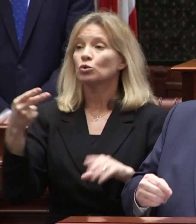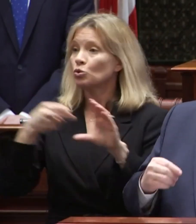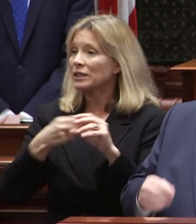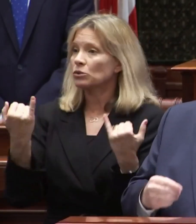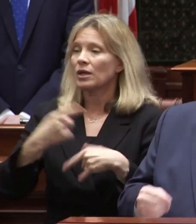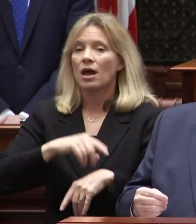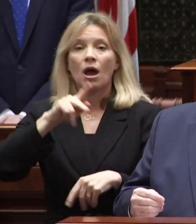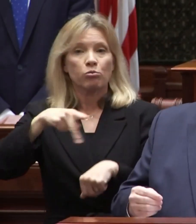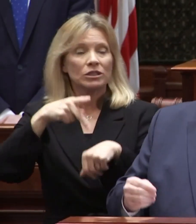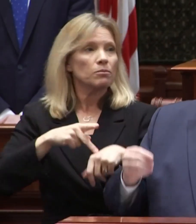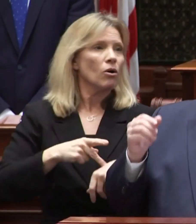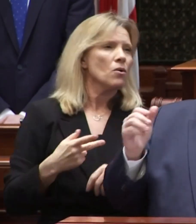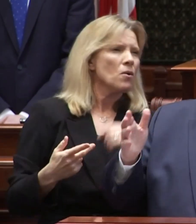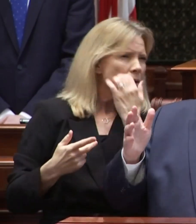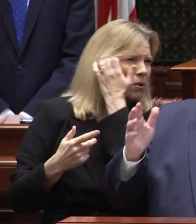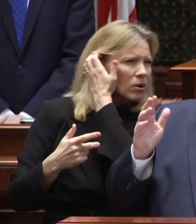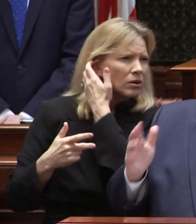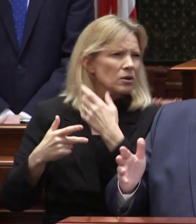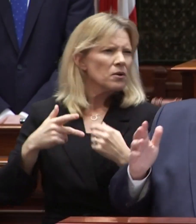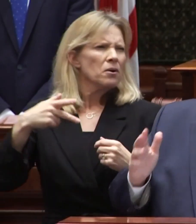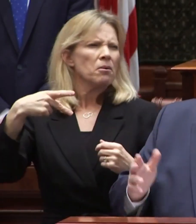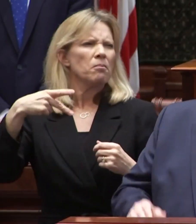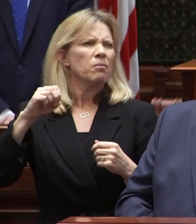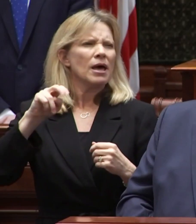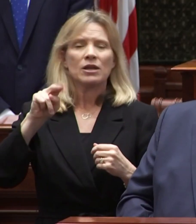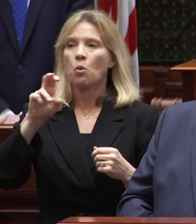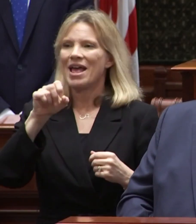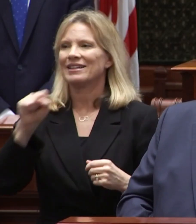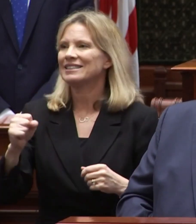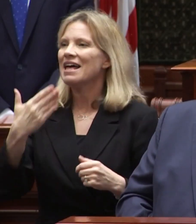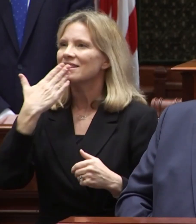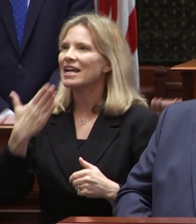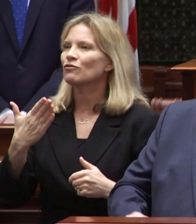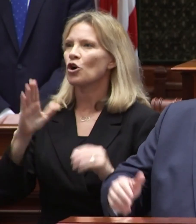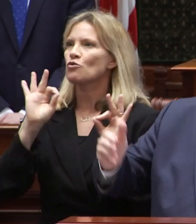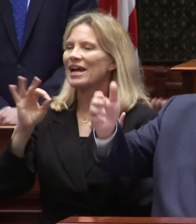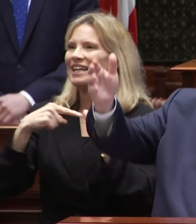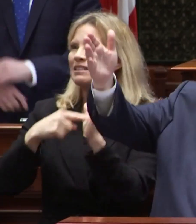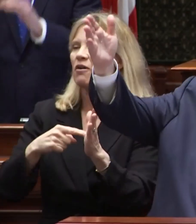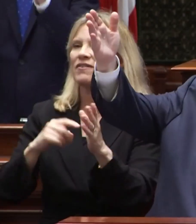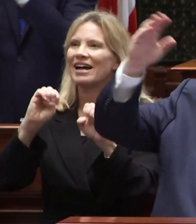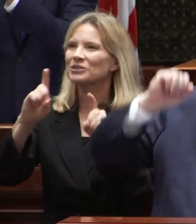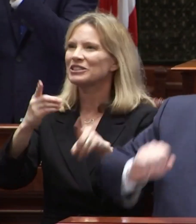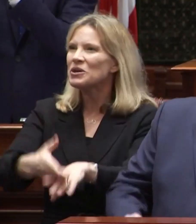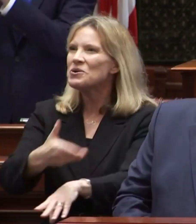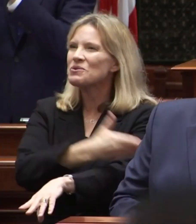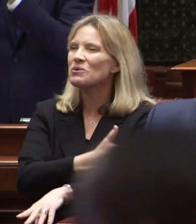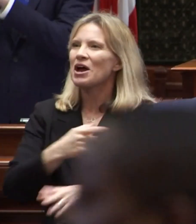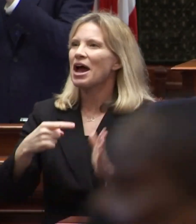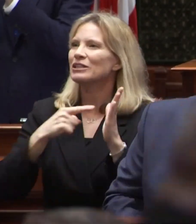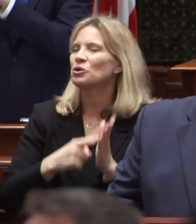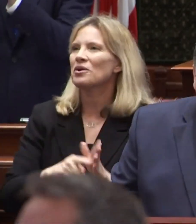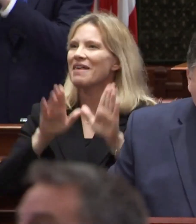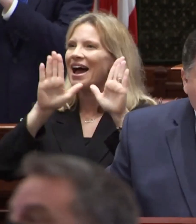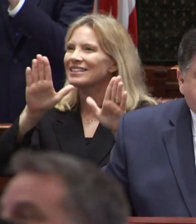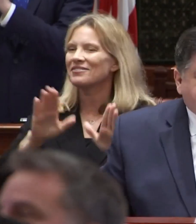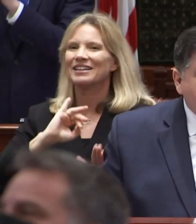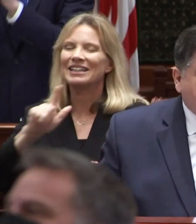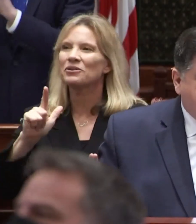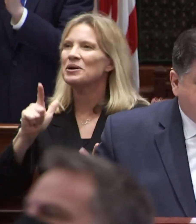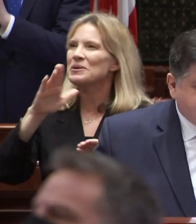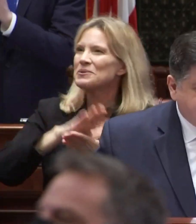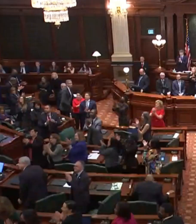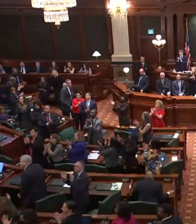us here today principal penuelas thank you for setting such a great example of educational growth and showing the excellence of